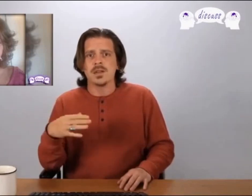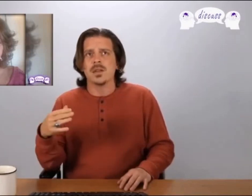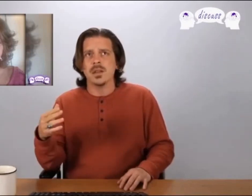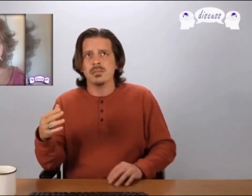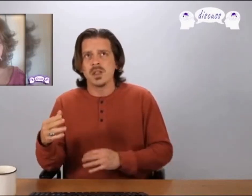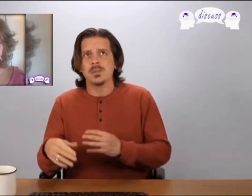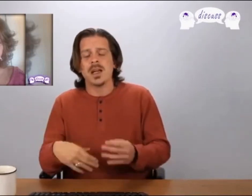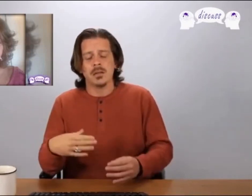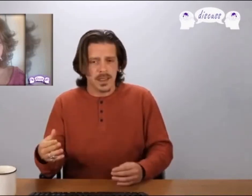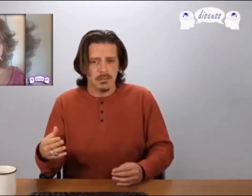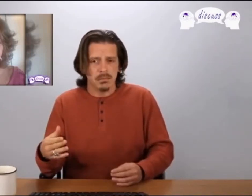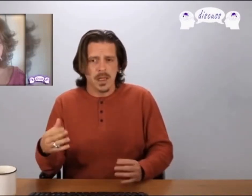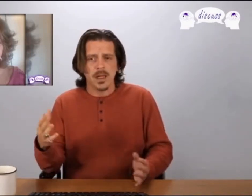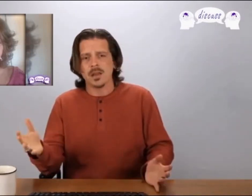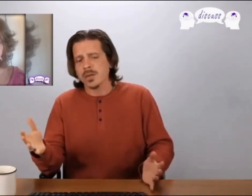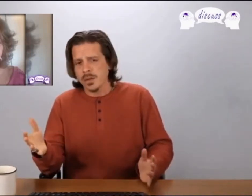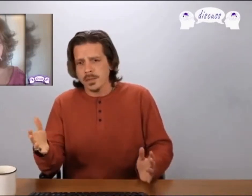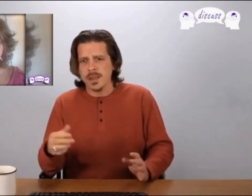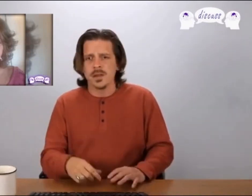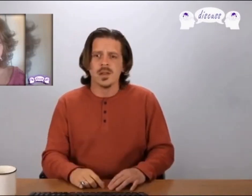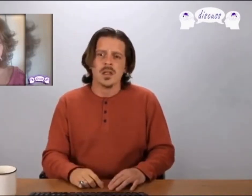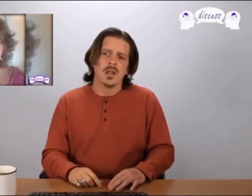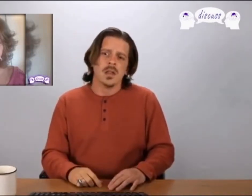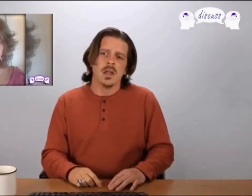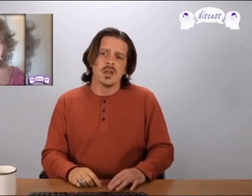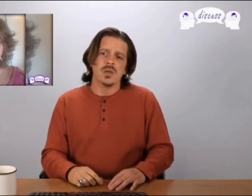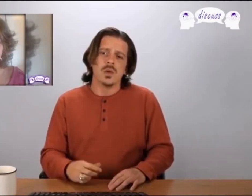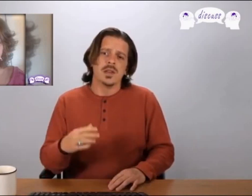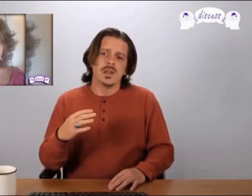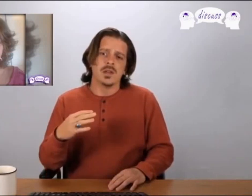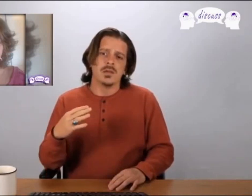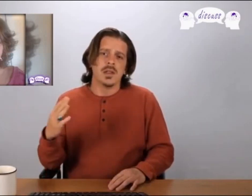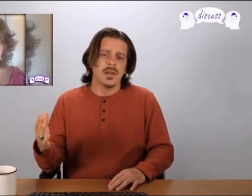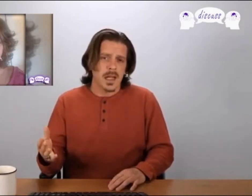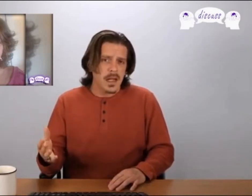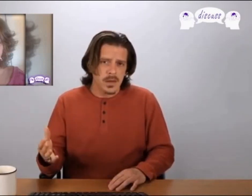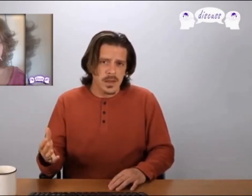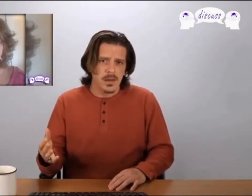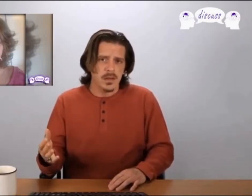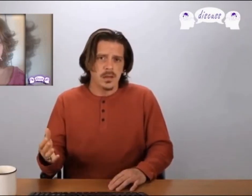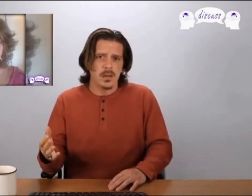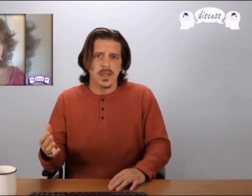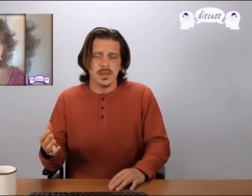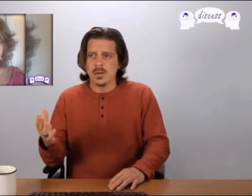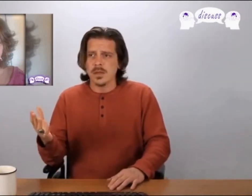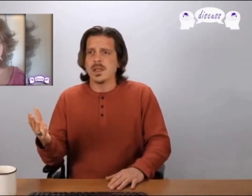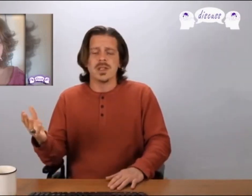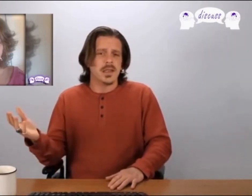started spiraling out of control a bit she wasn't leaving the house at all and the only time she did